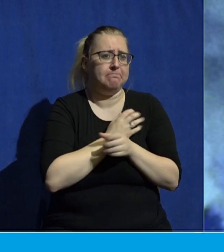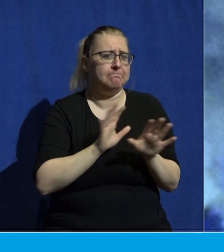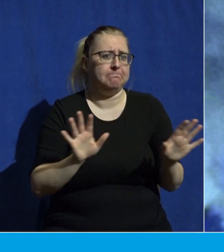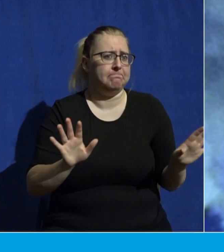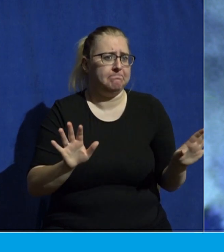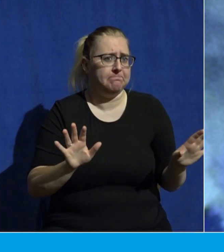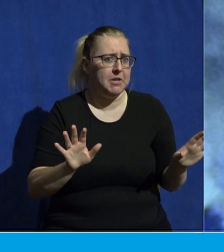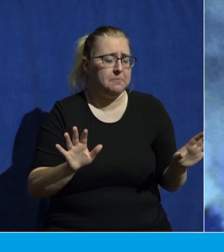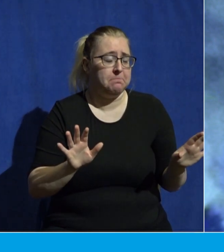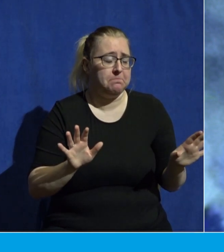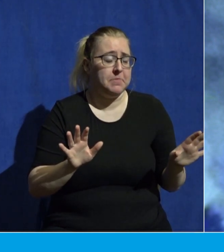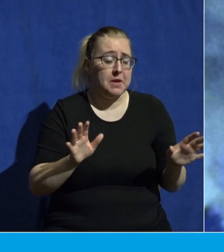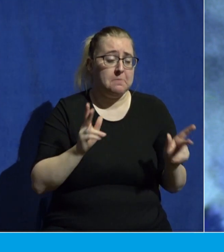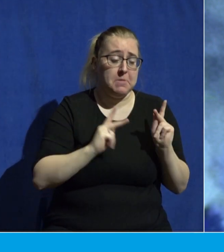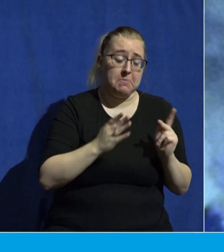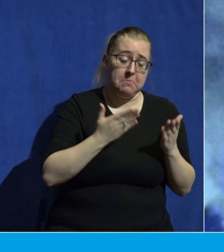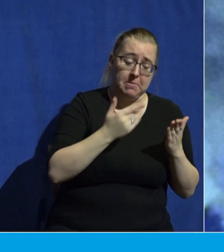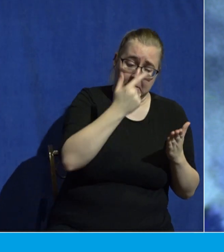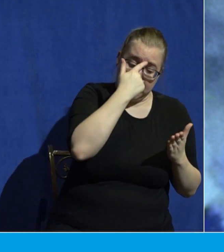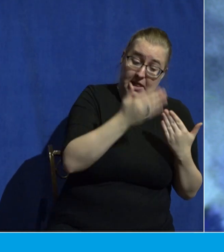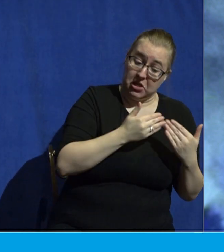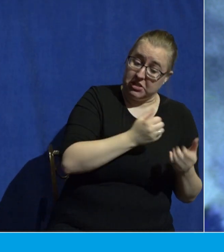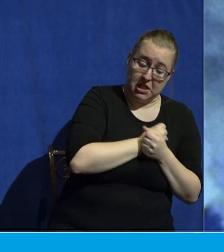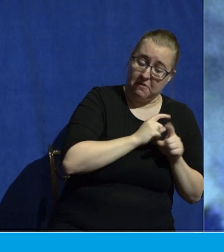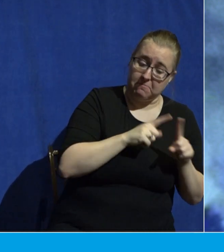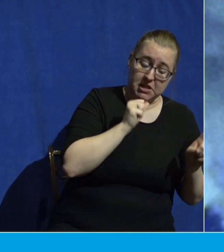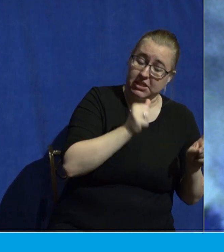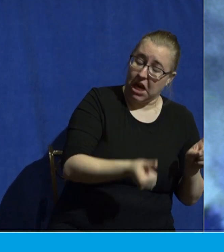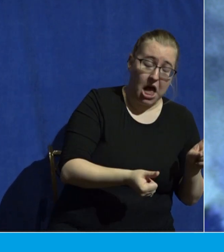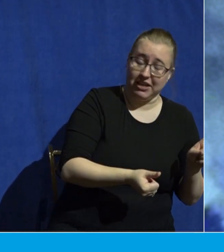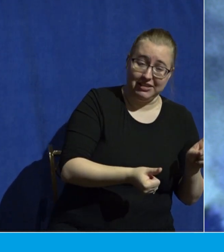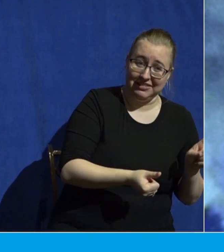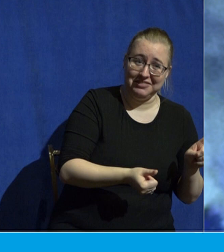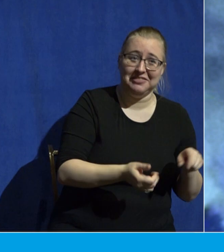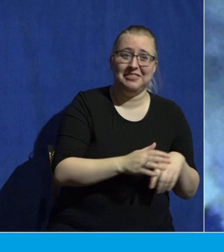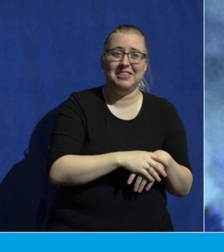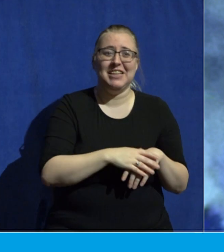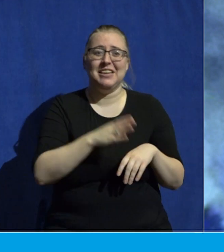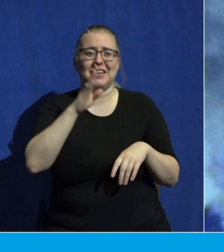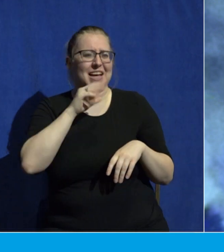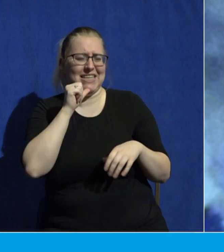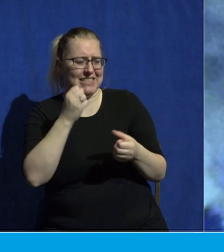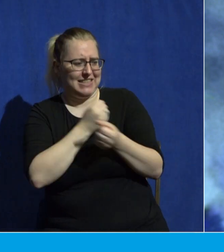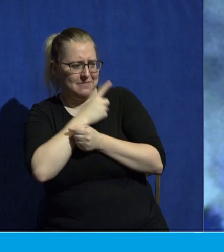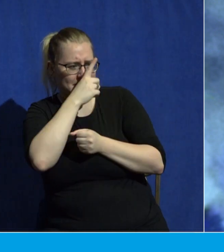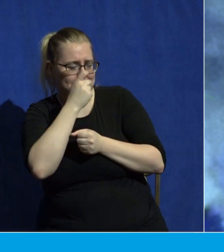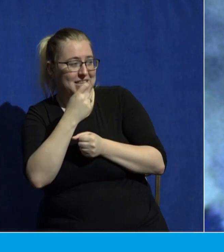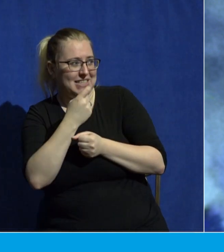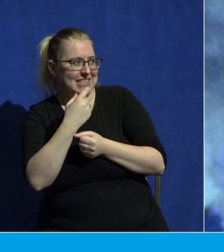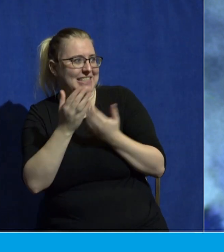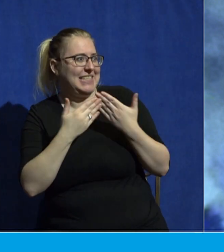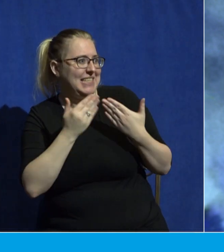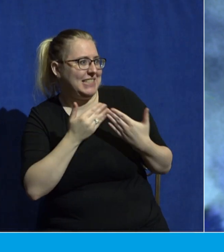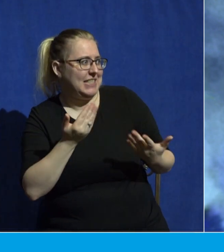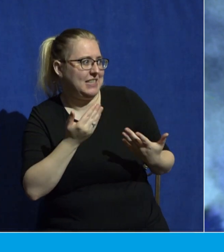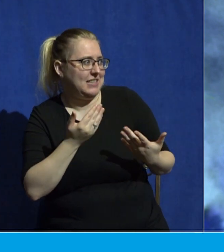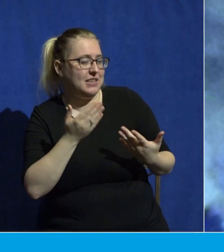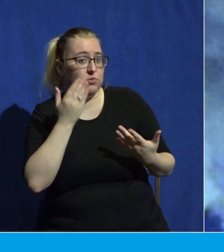opinion. He doesn't love us because we are lovable people. And we know that because just a few verses later in John chapter 3,